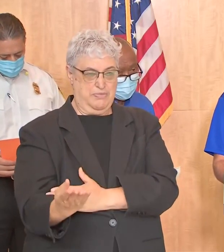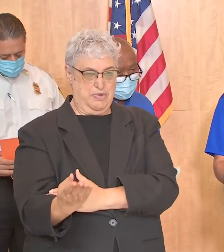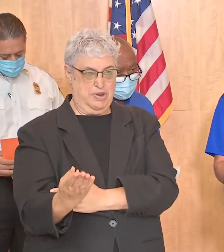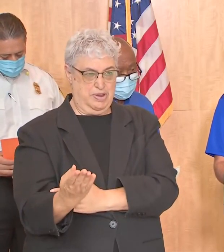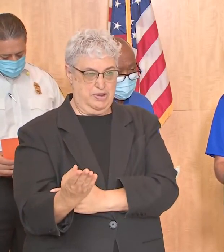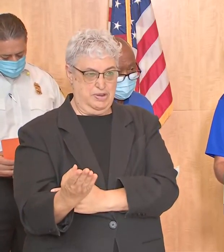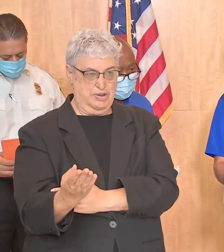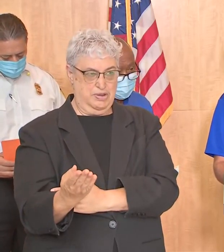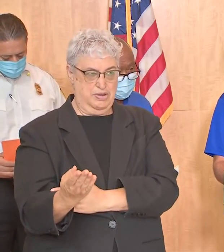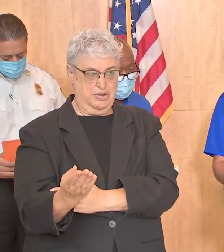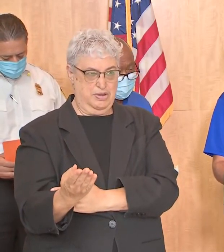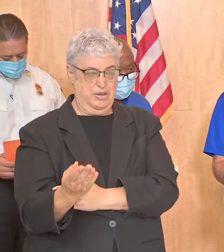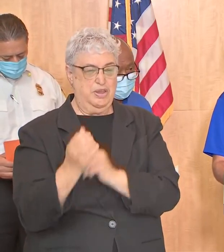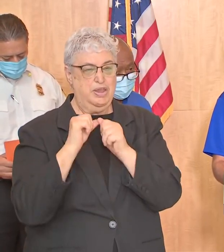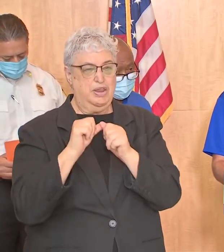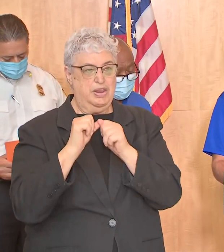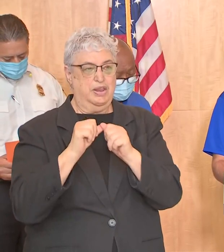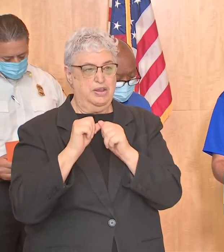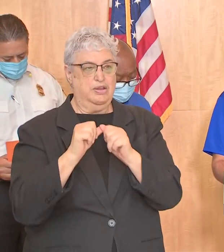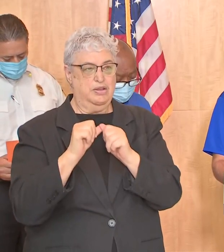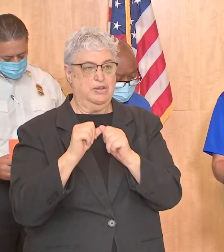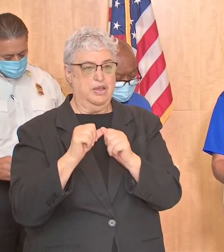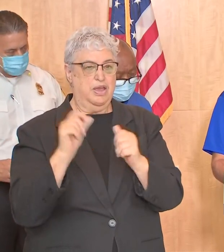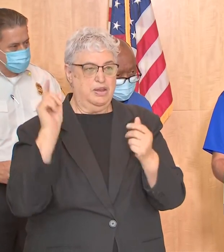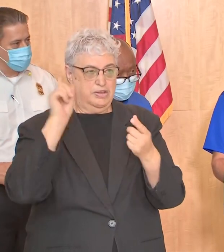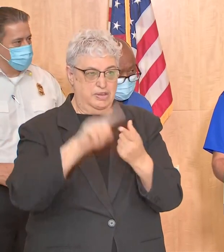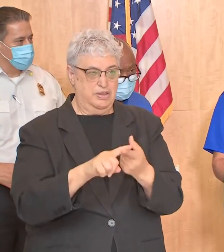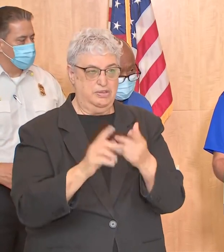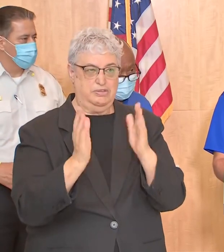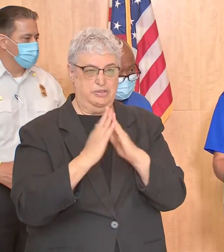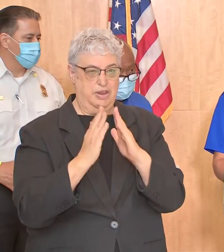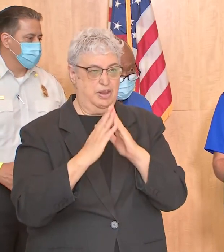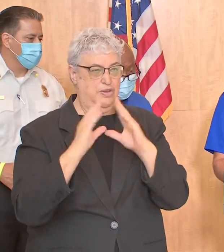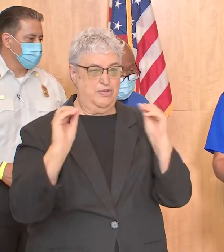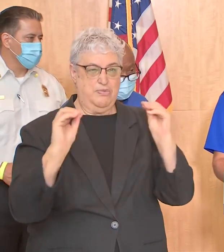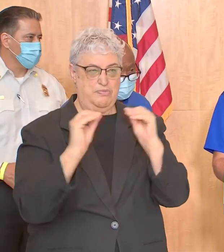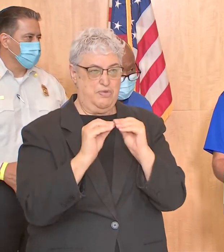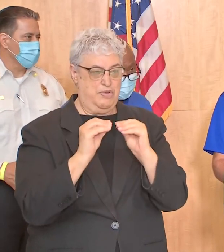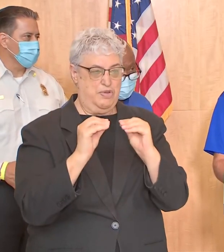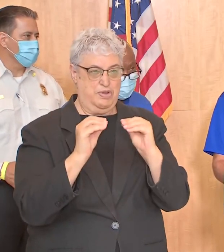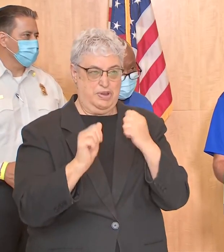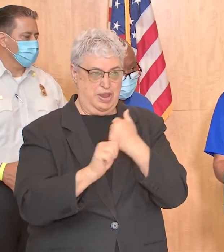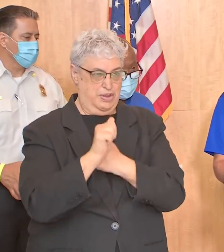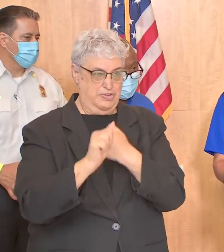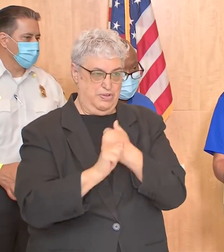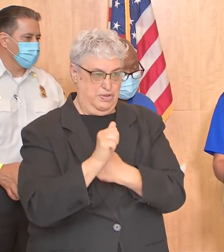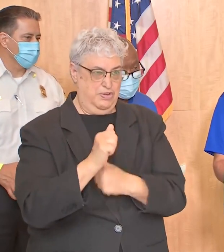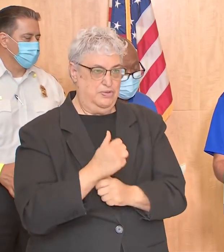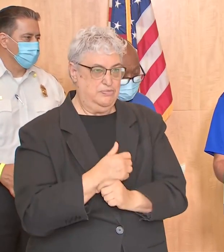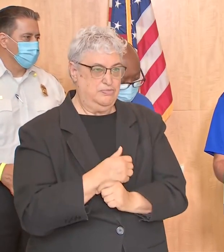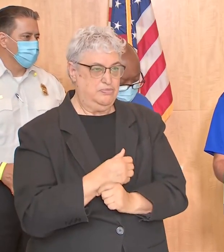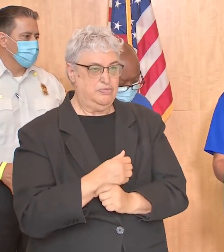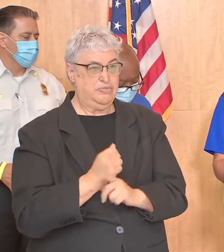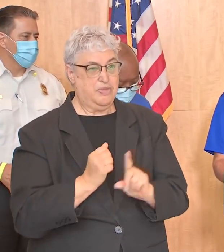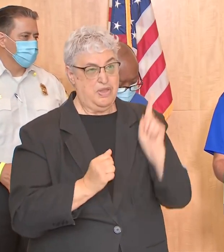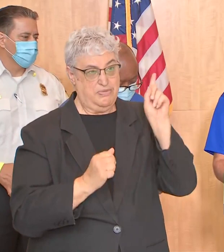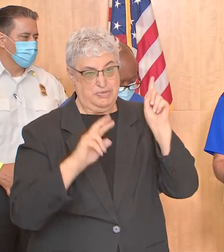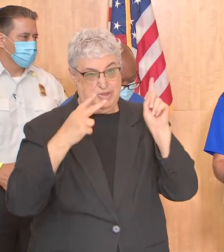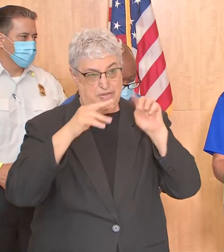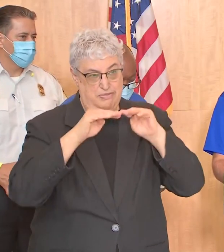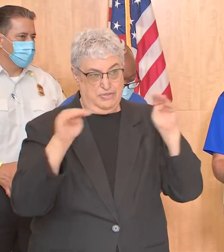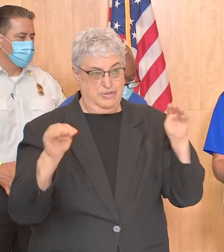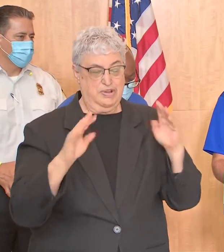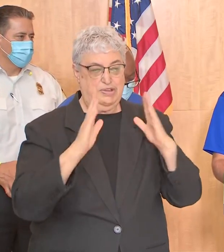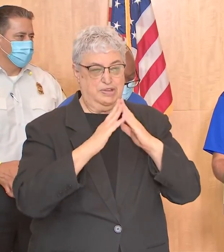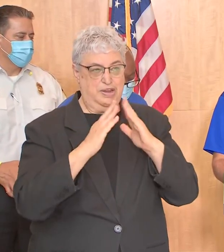and we're going to continue our activation until the city the longer in danger and what we're doing up there is not only coordinating all the